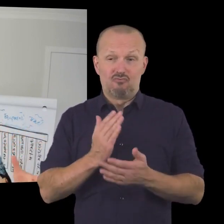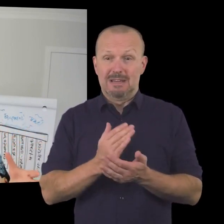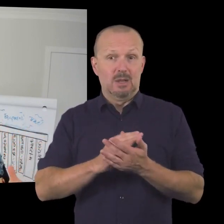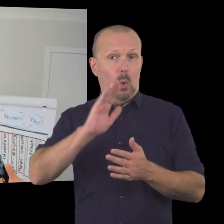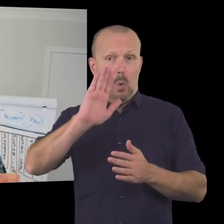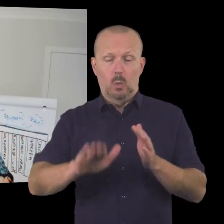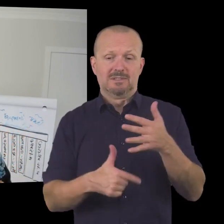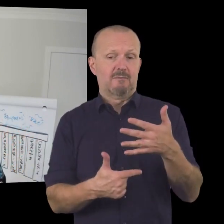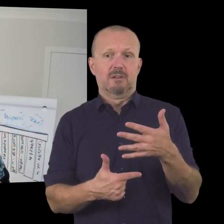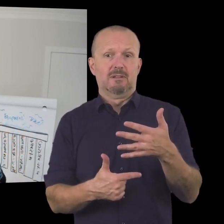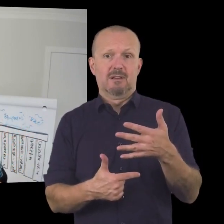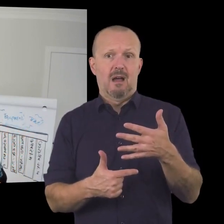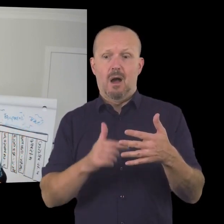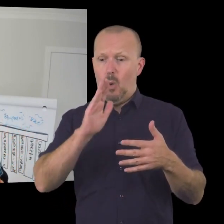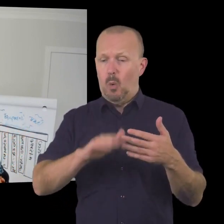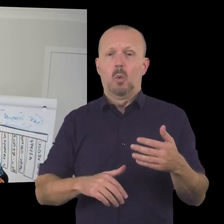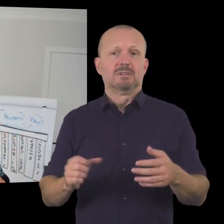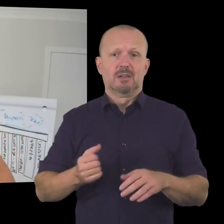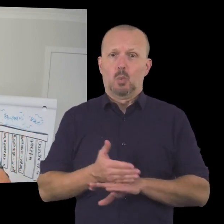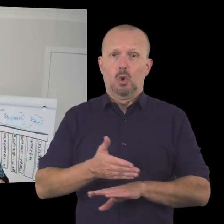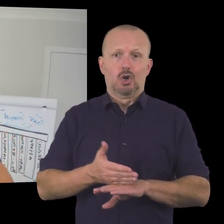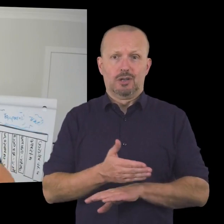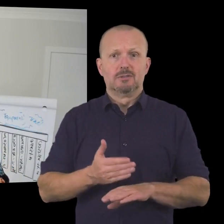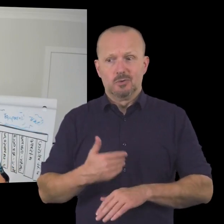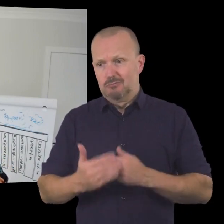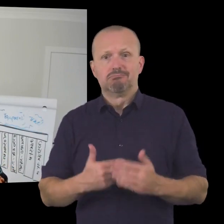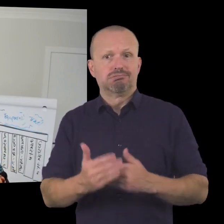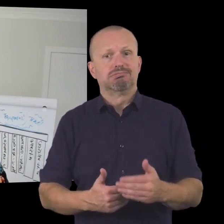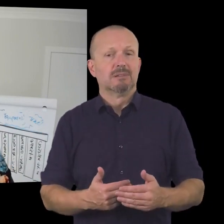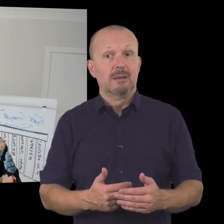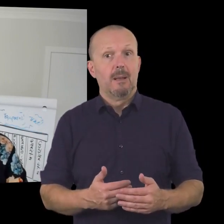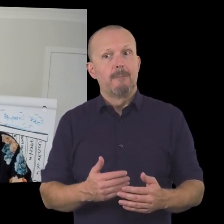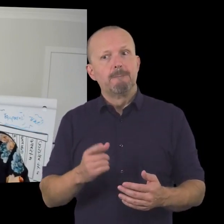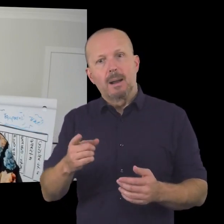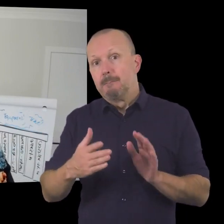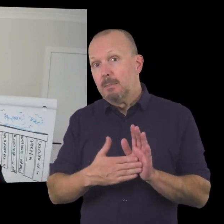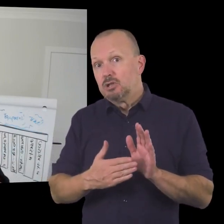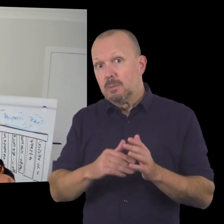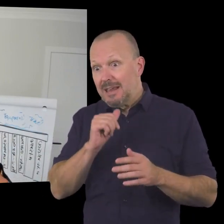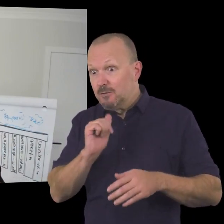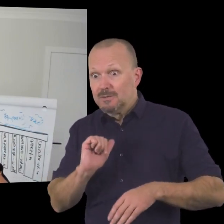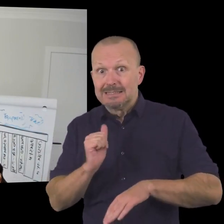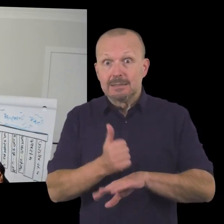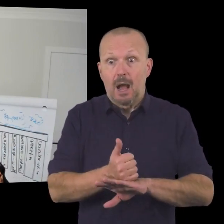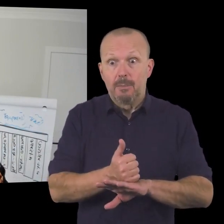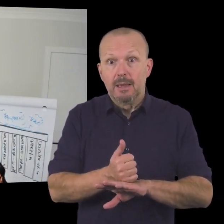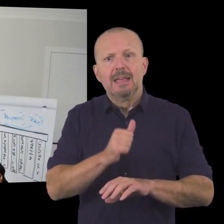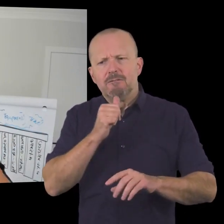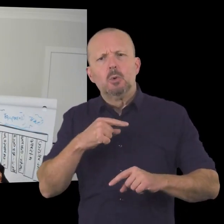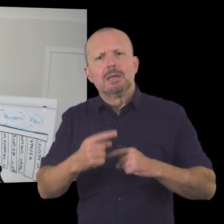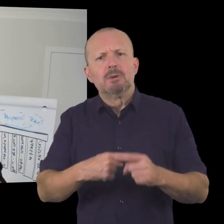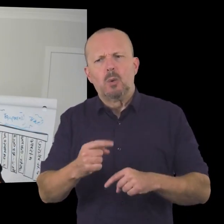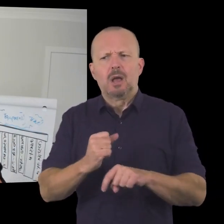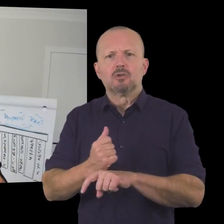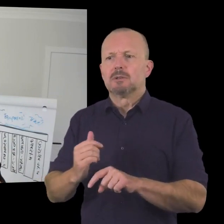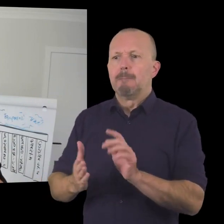things raising funds for your organization take some work to get them up and running uh but it is definitely an income stream that